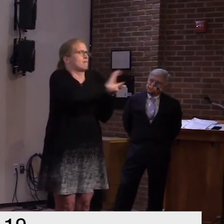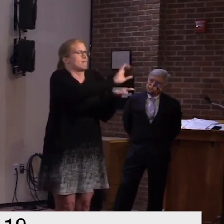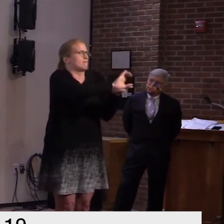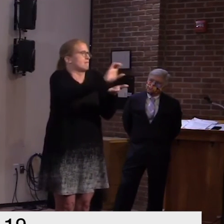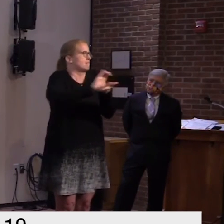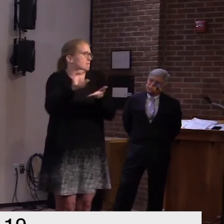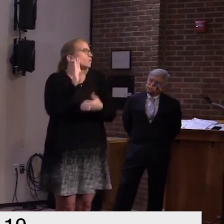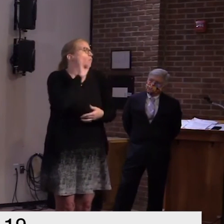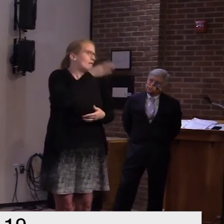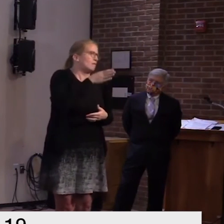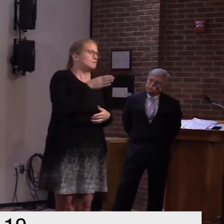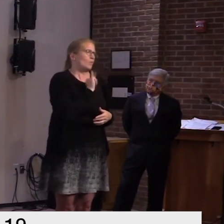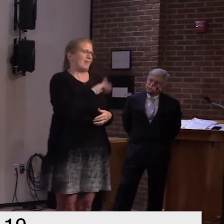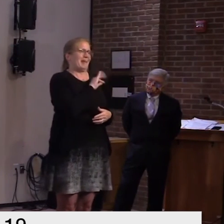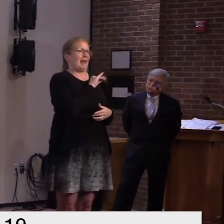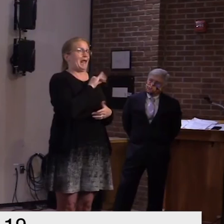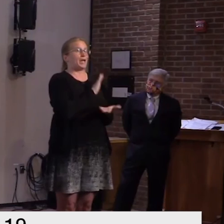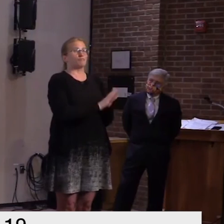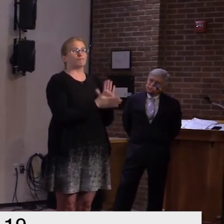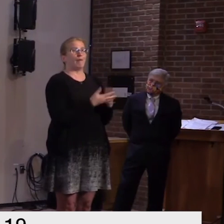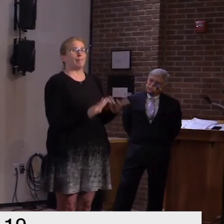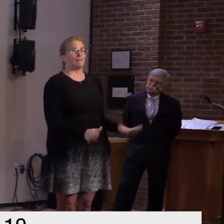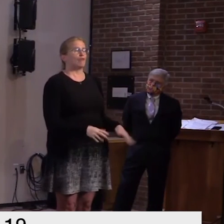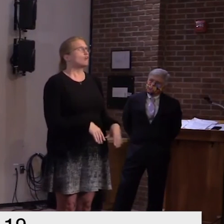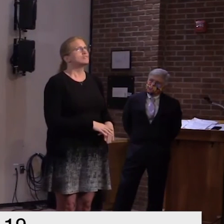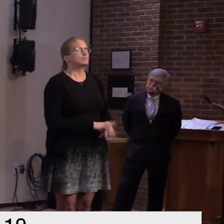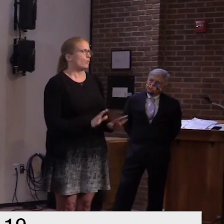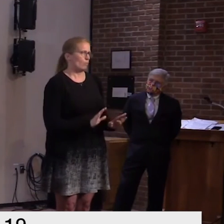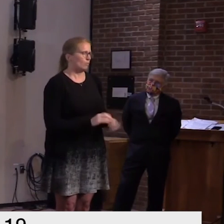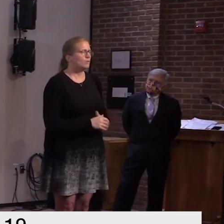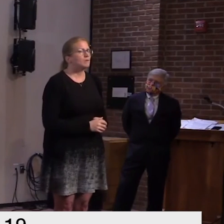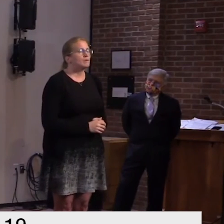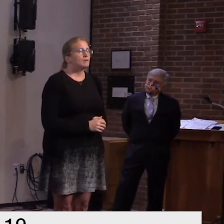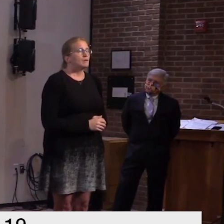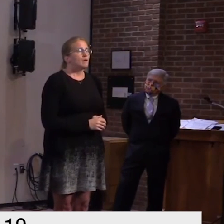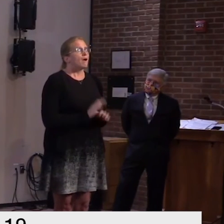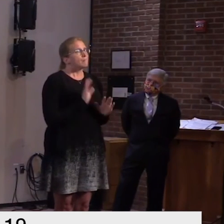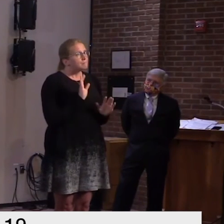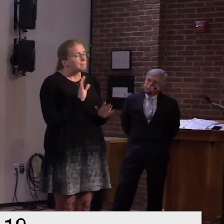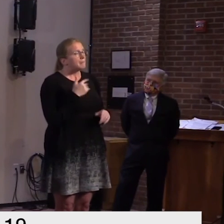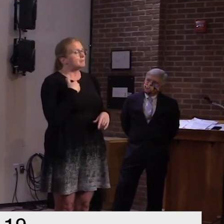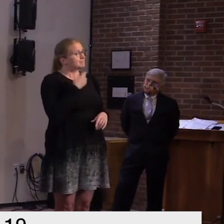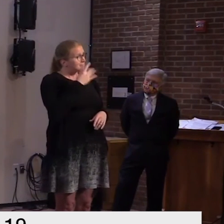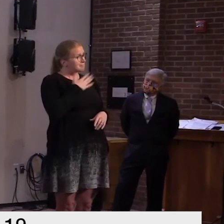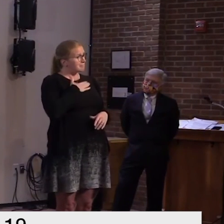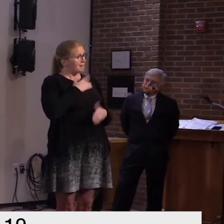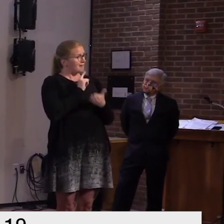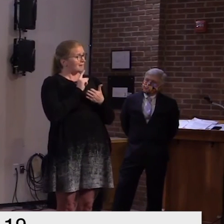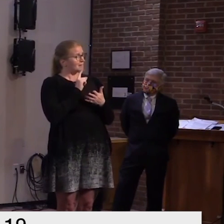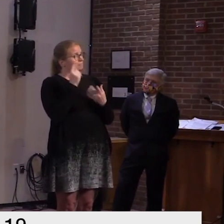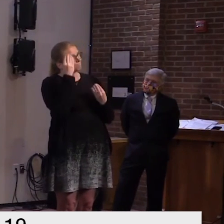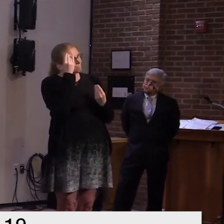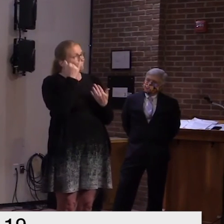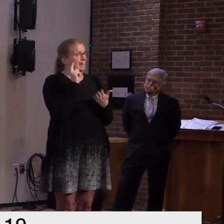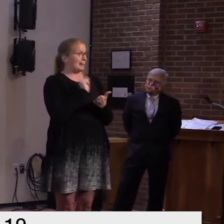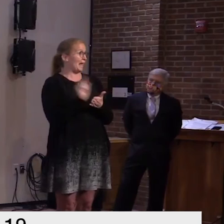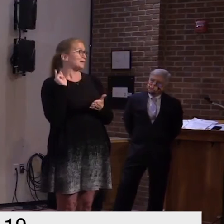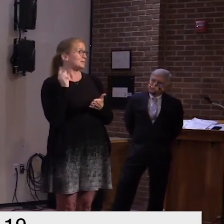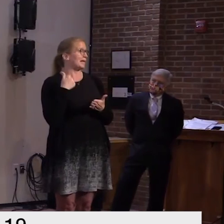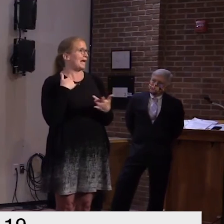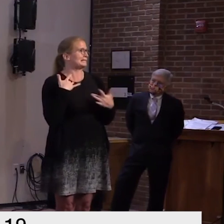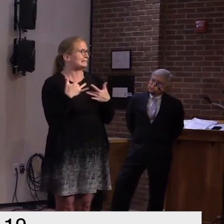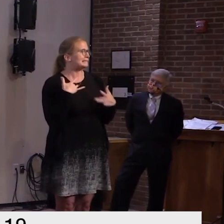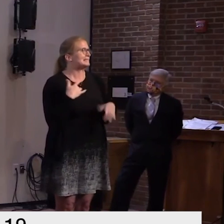uh that part of um some of my concern from last week uh was uh this somewhat